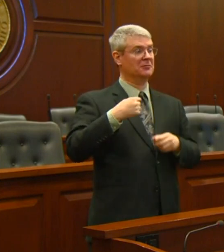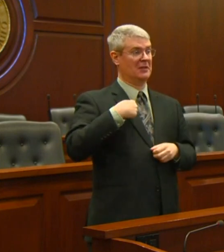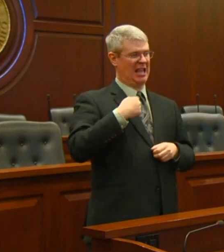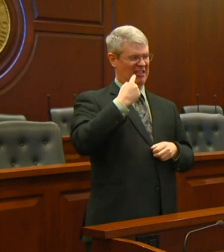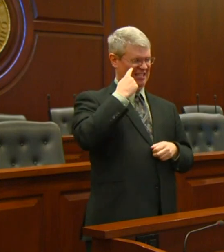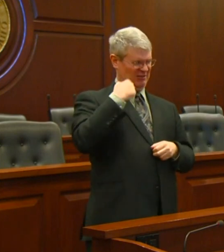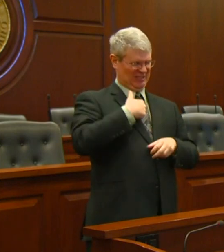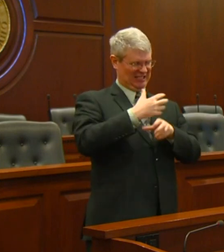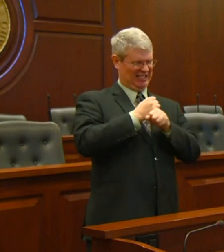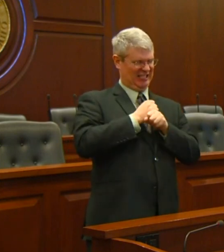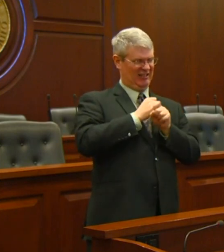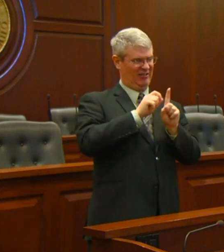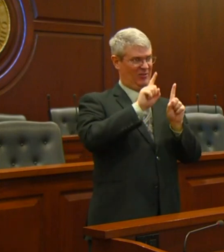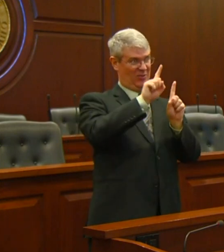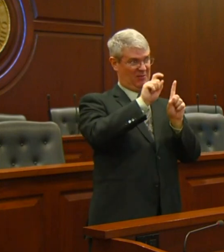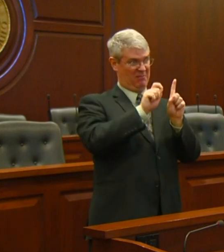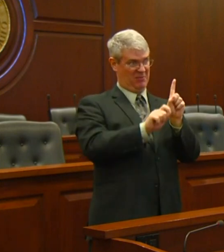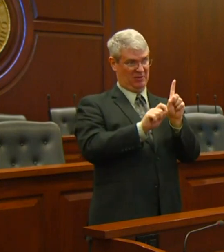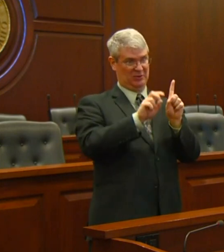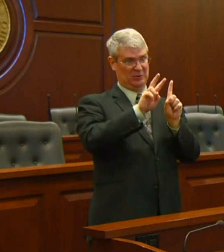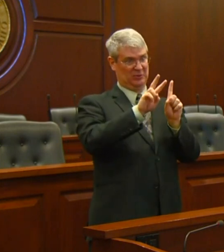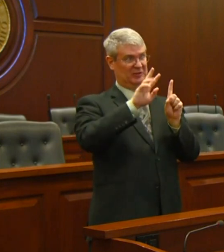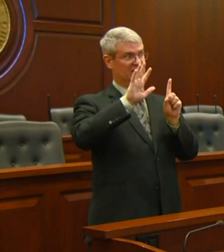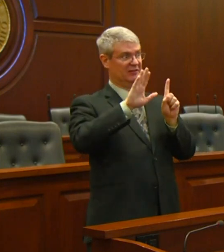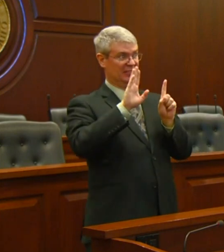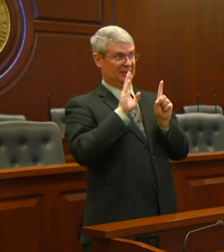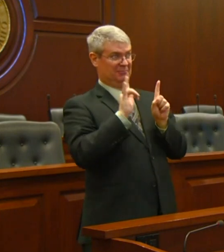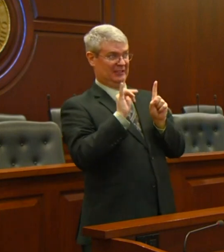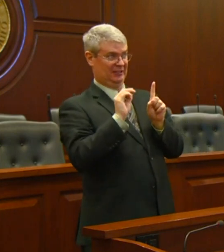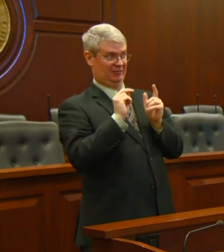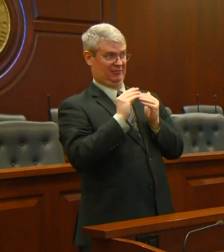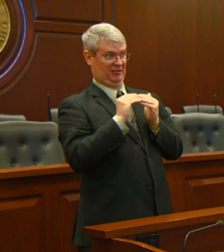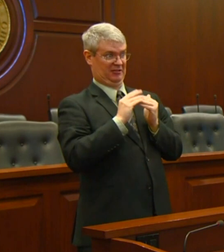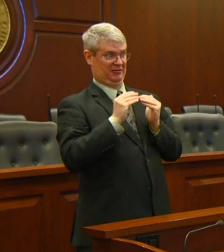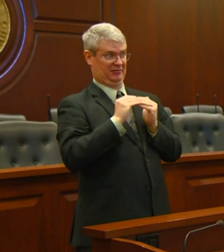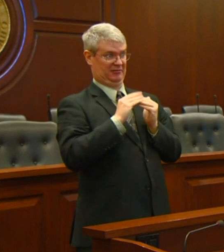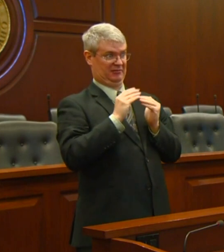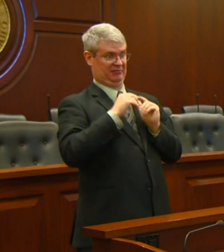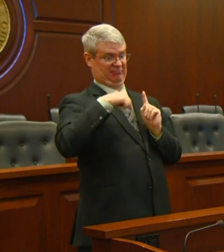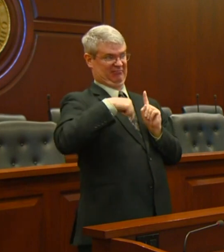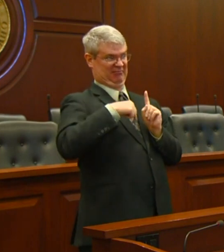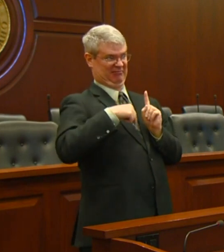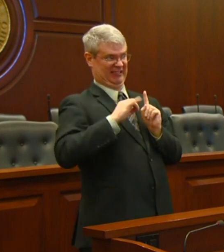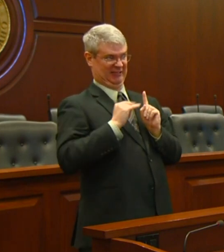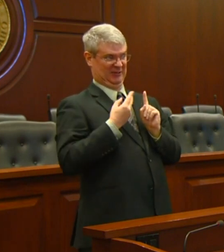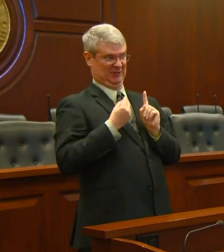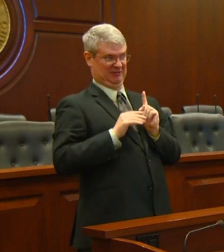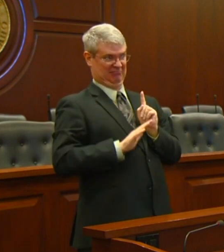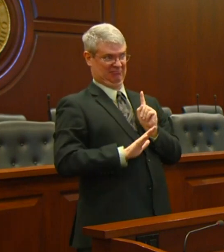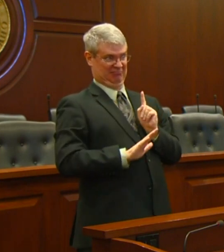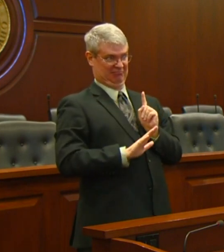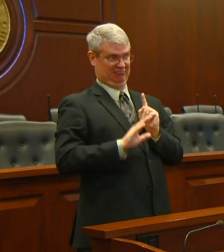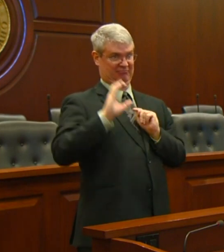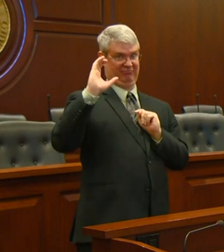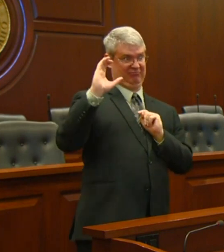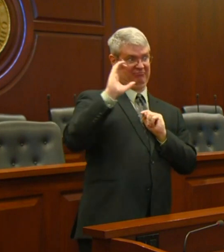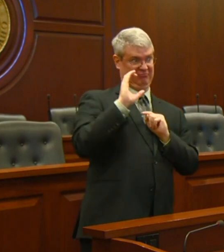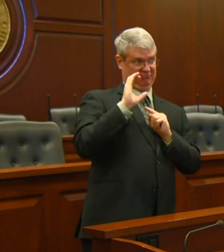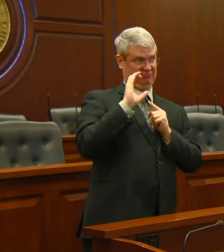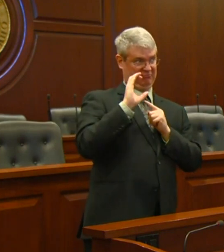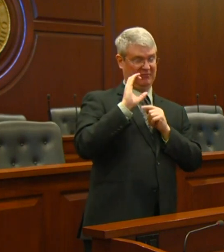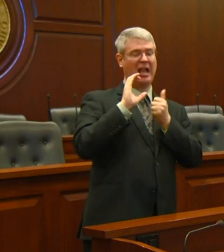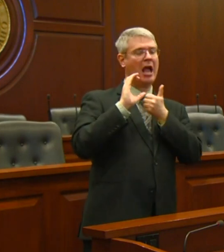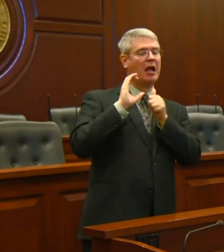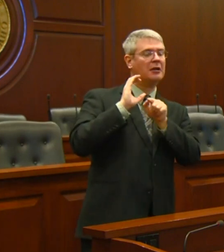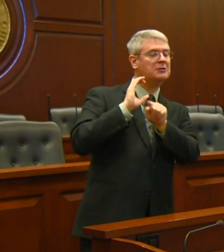relief fund, and that will also be targeted to support, including direct payments